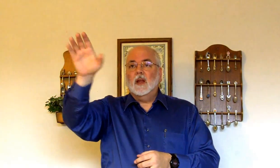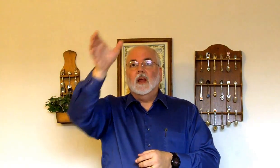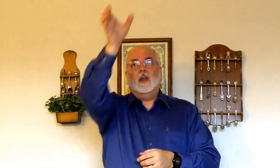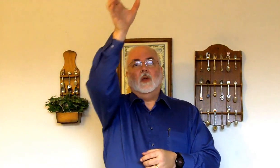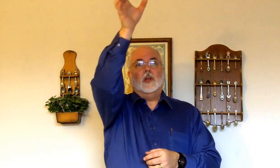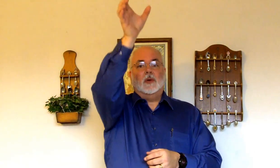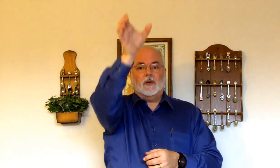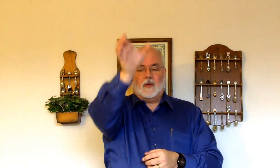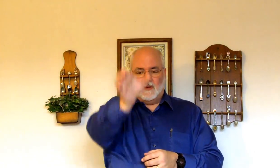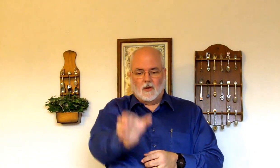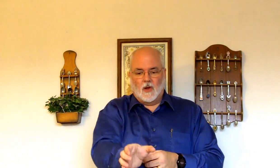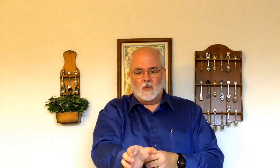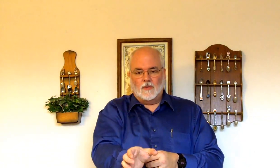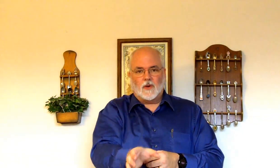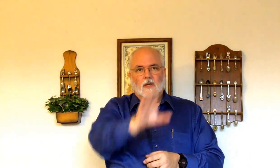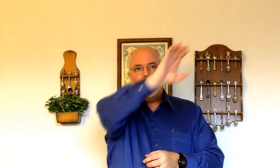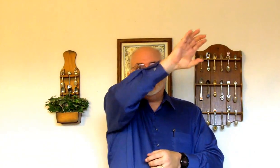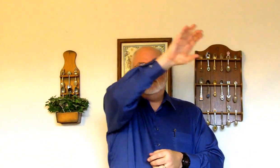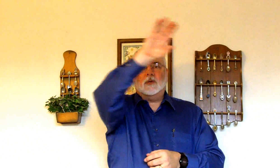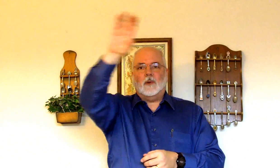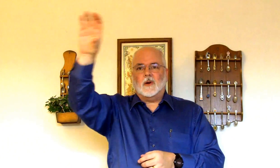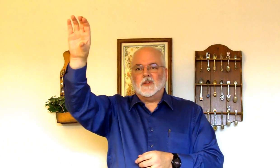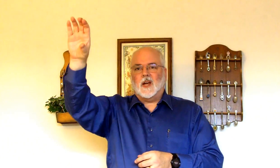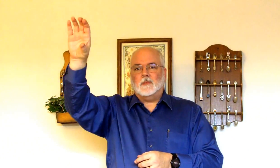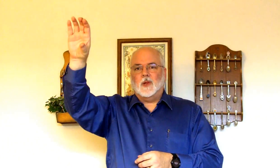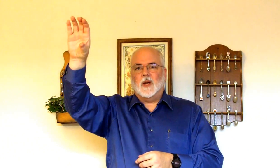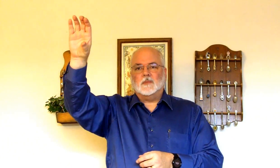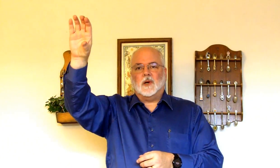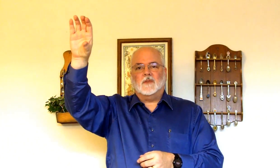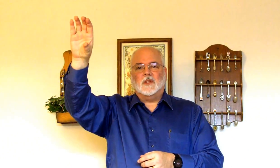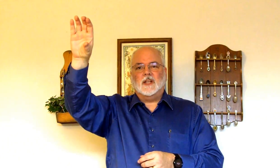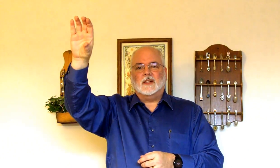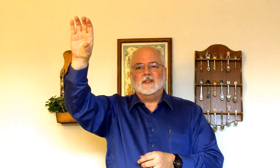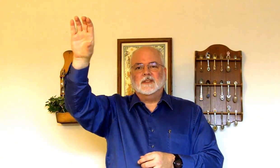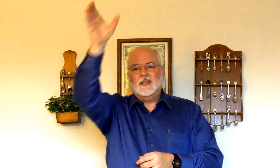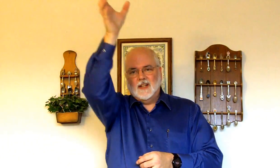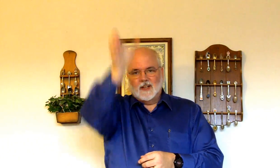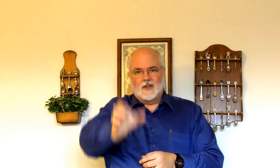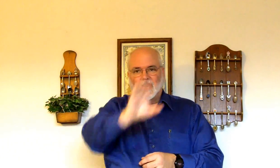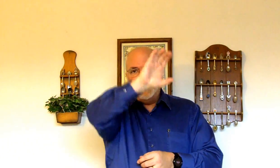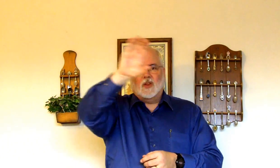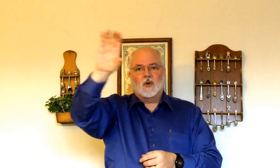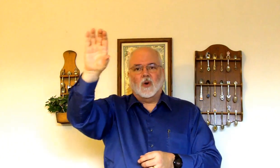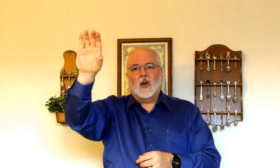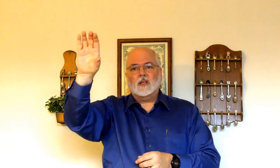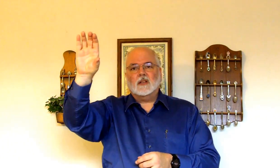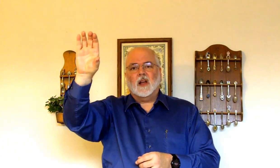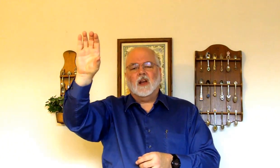You always put the. Long one first. And then you put the bar on the top. Otherwise the bar falls down. Right. The cross. Of